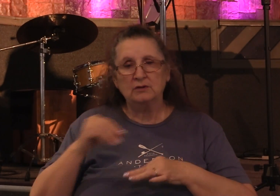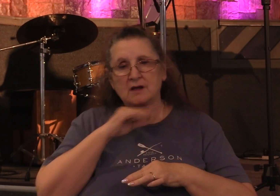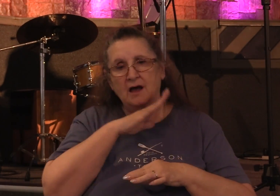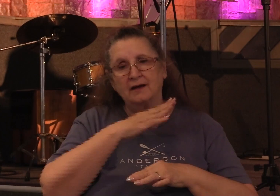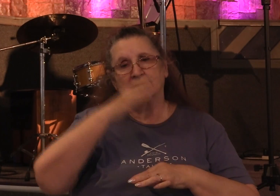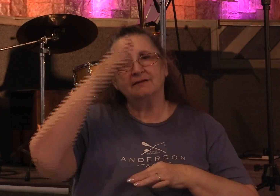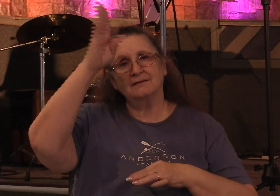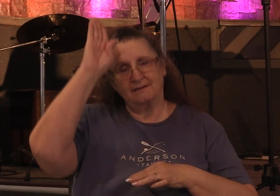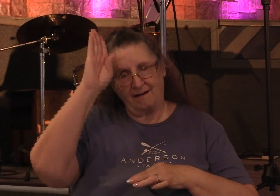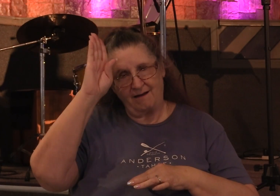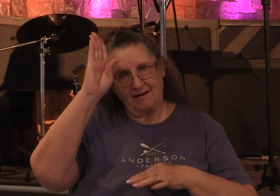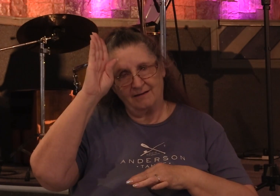you lied to God